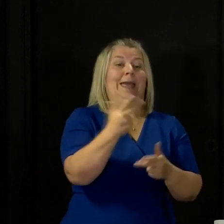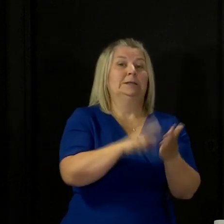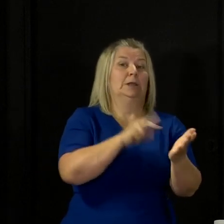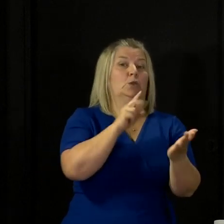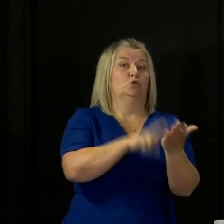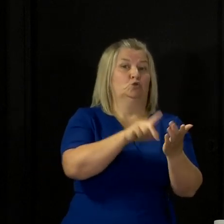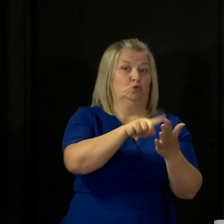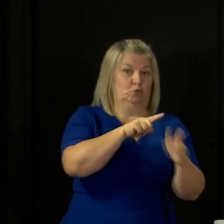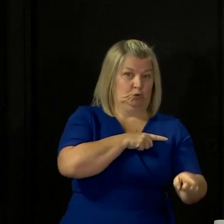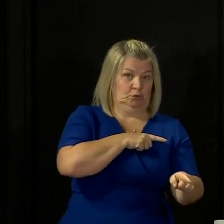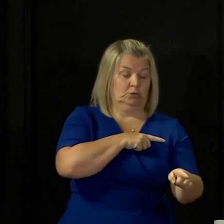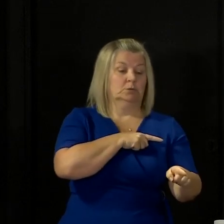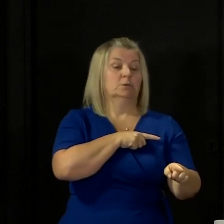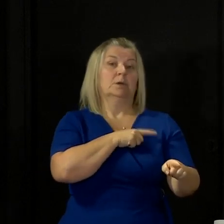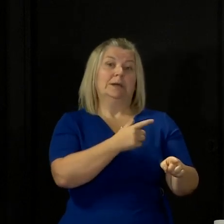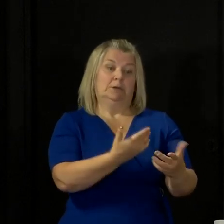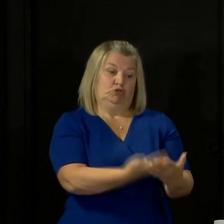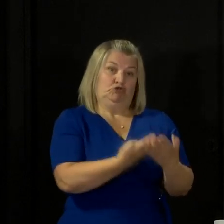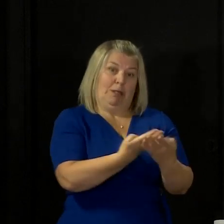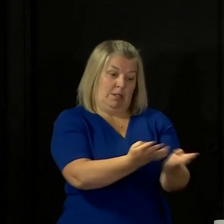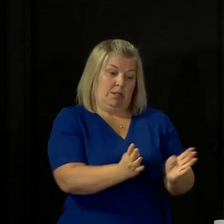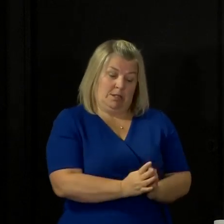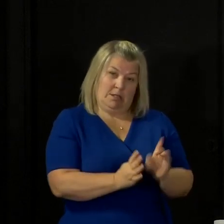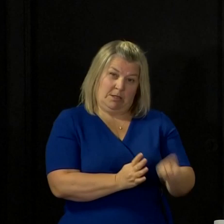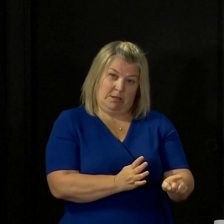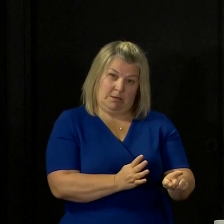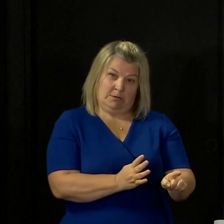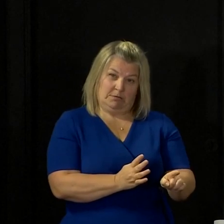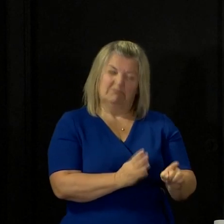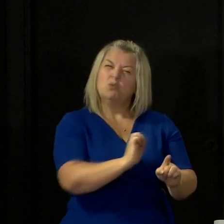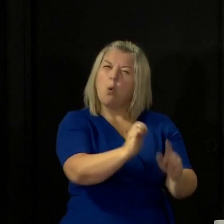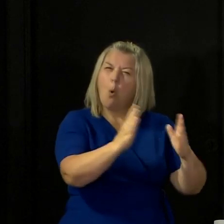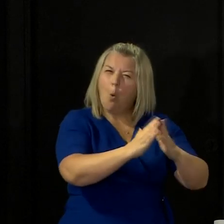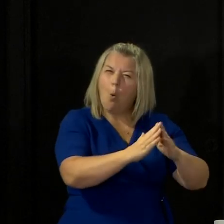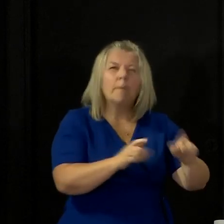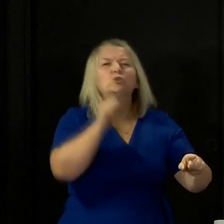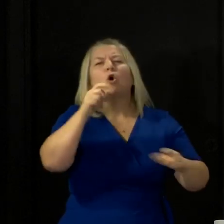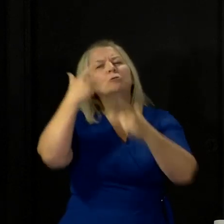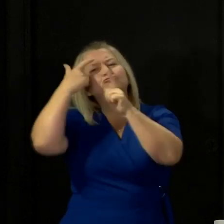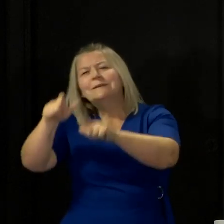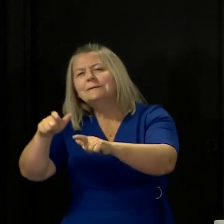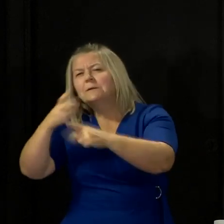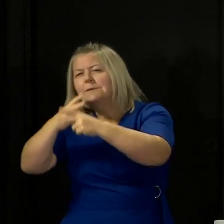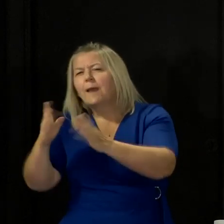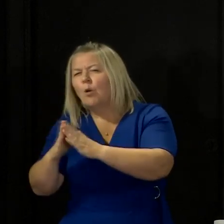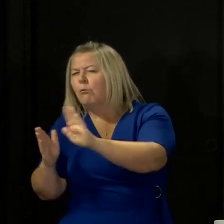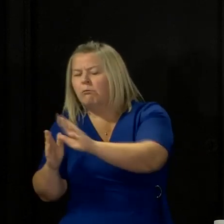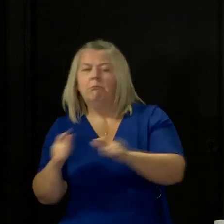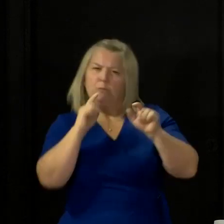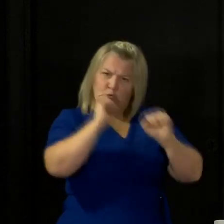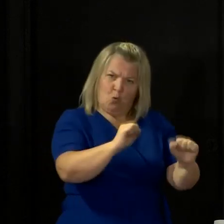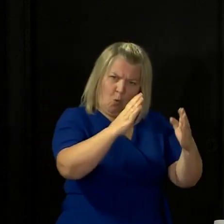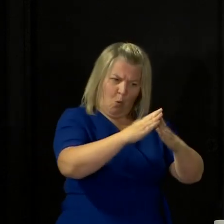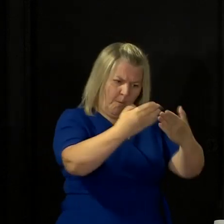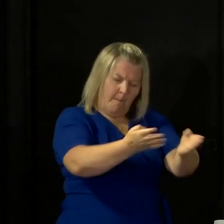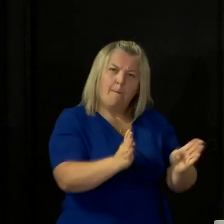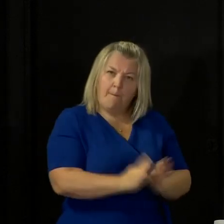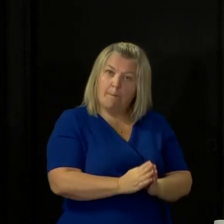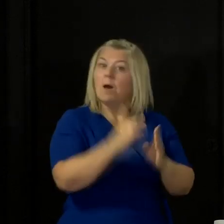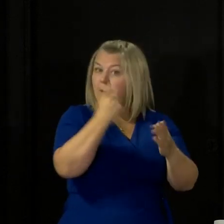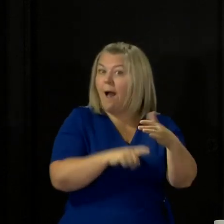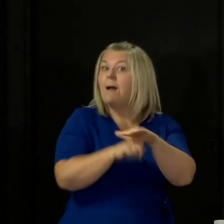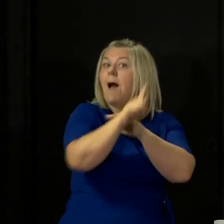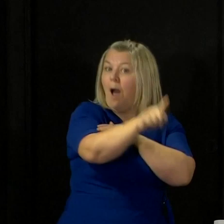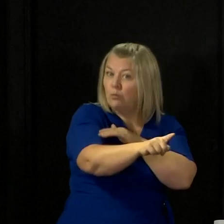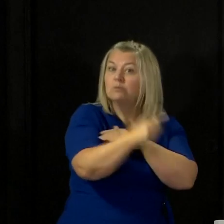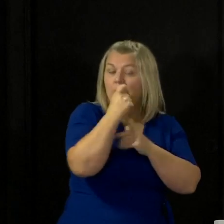they live in a nursing or a residential care home, will be able to go outdoors for exercise. There will be no limit on how long or